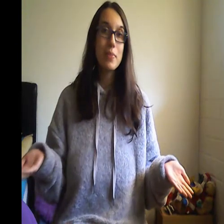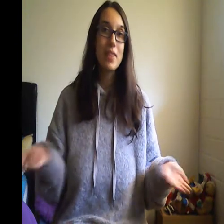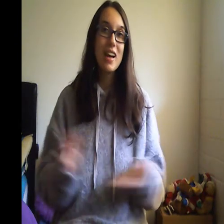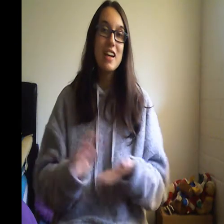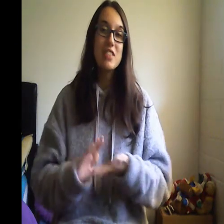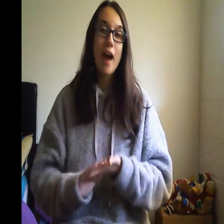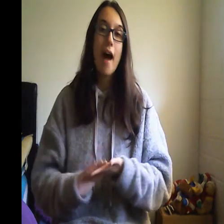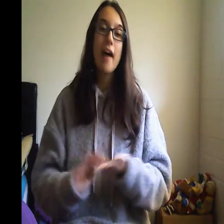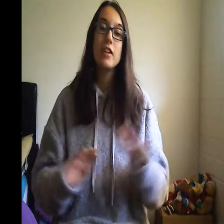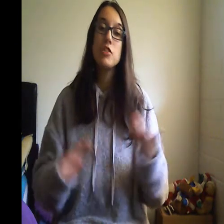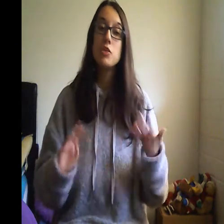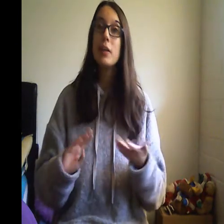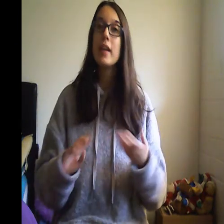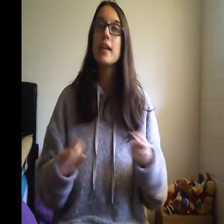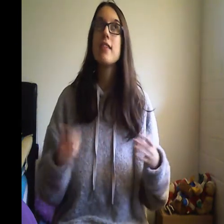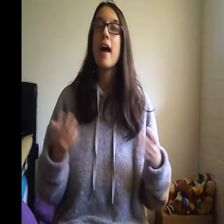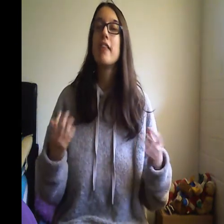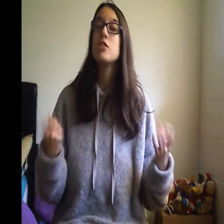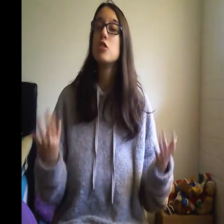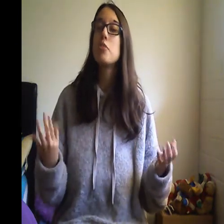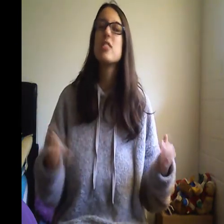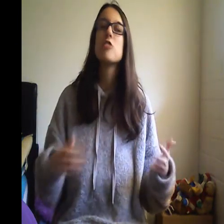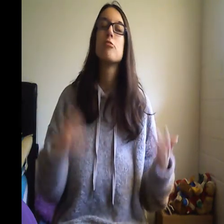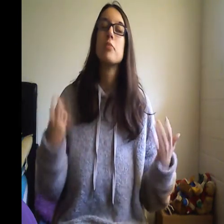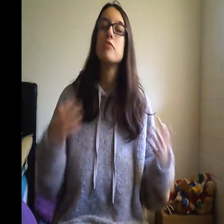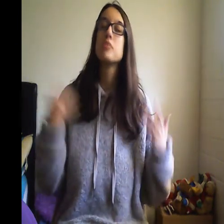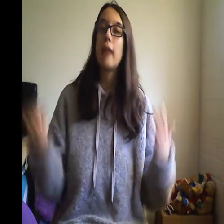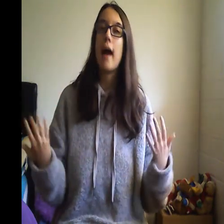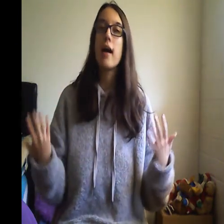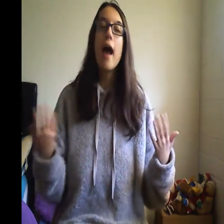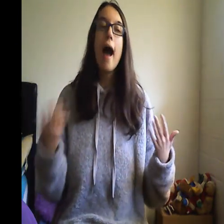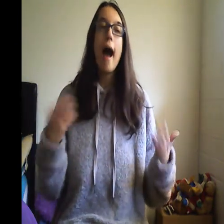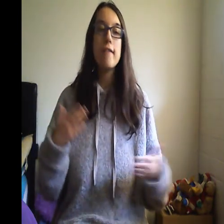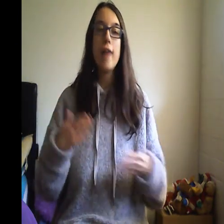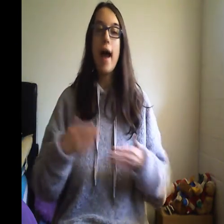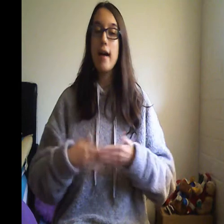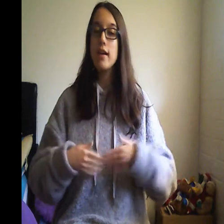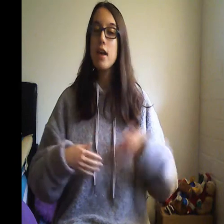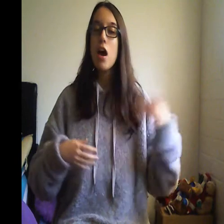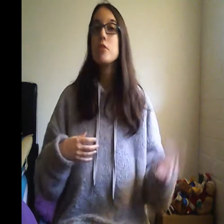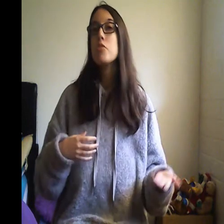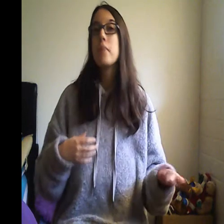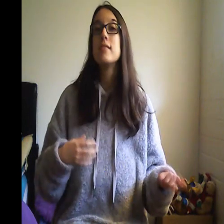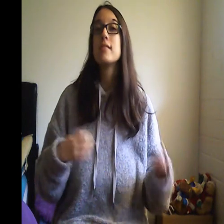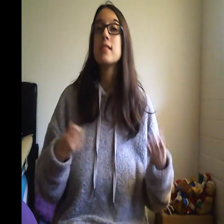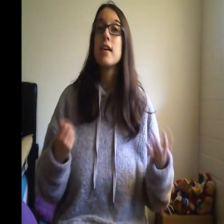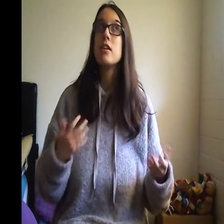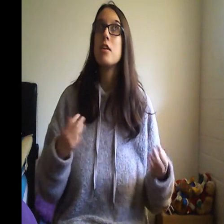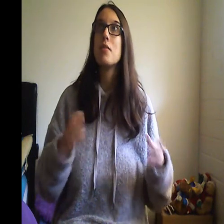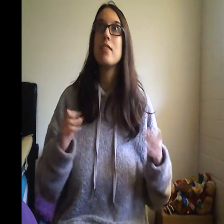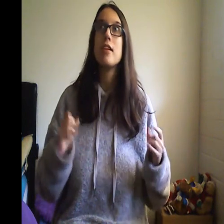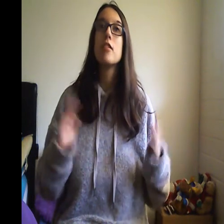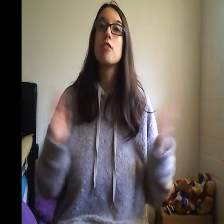i do like that the toothpaste removes plaque i've had toothpaste say you know they remove plaque